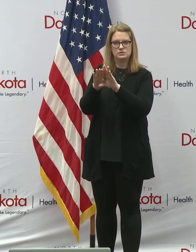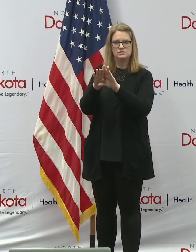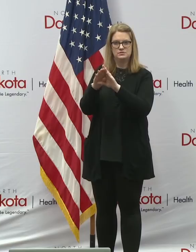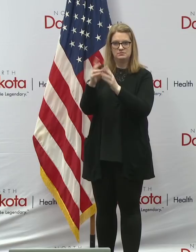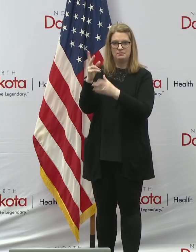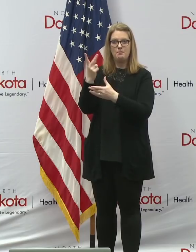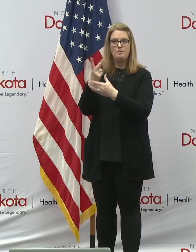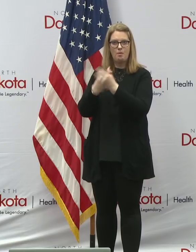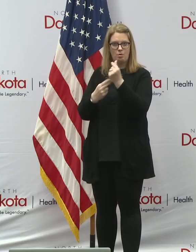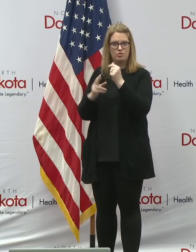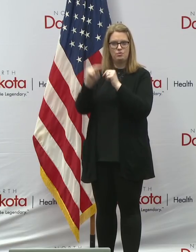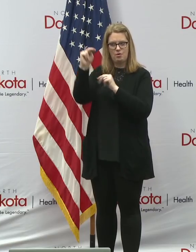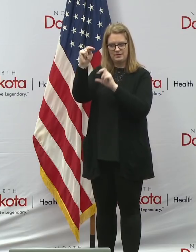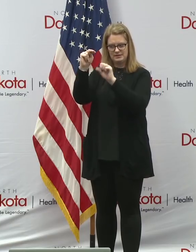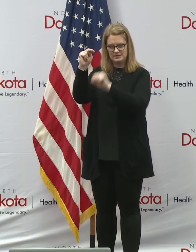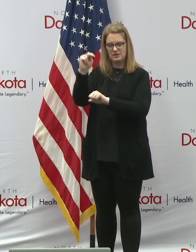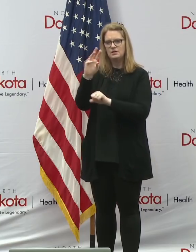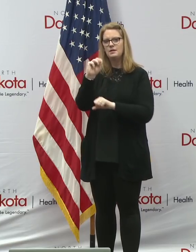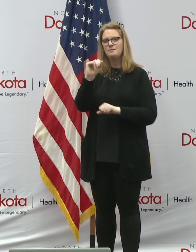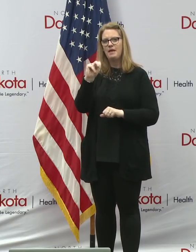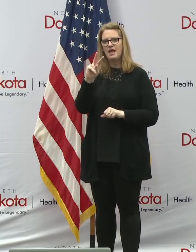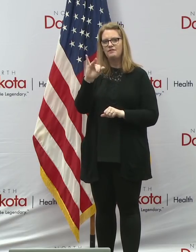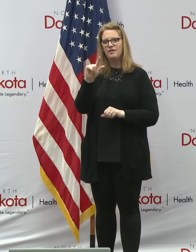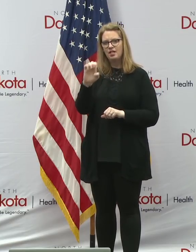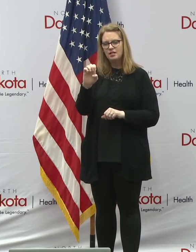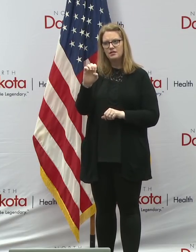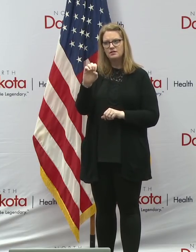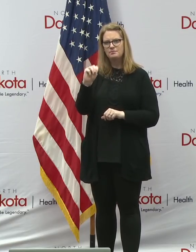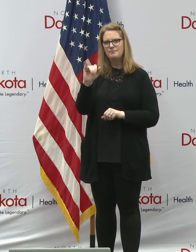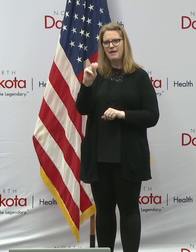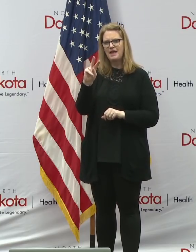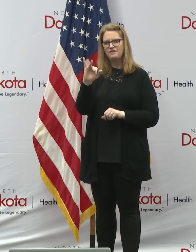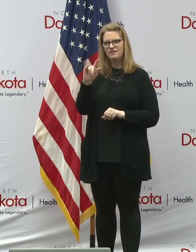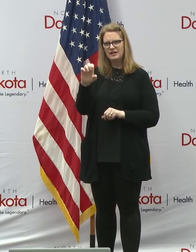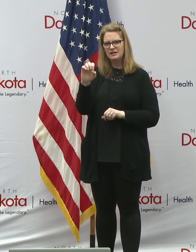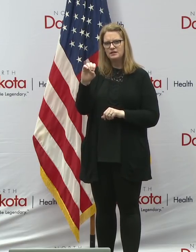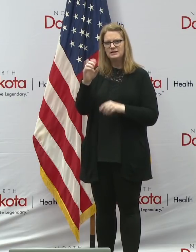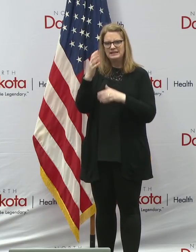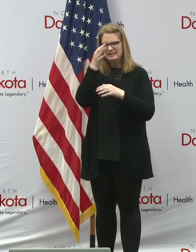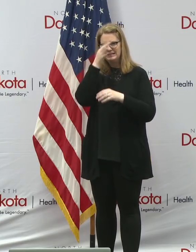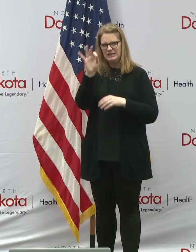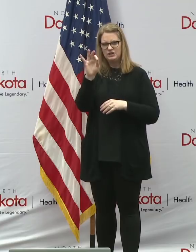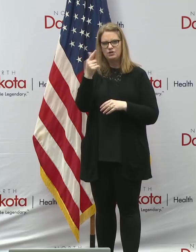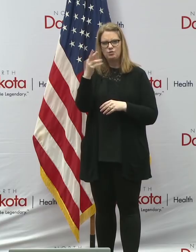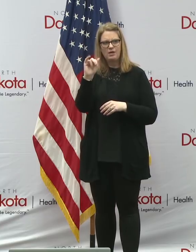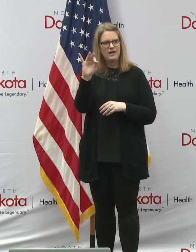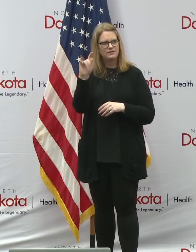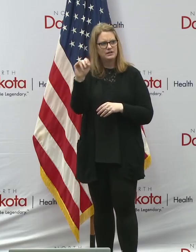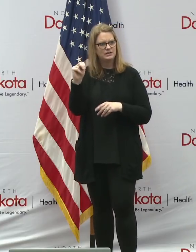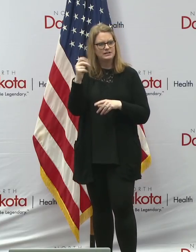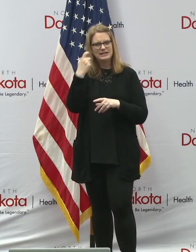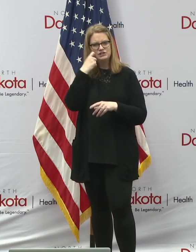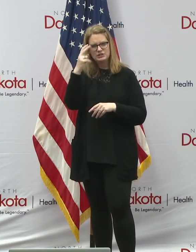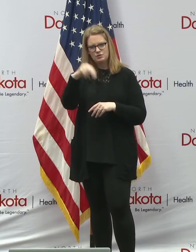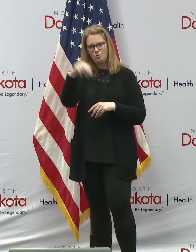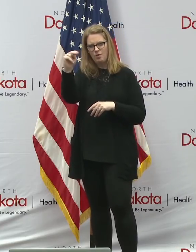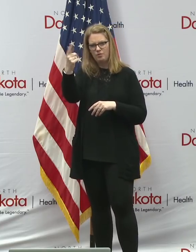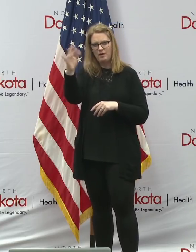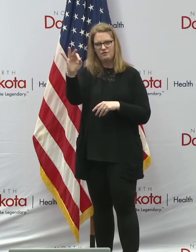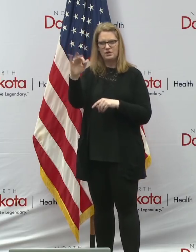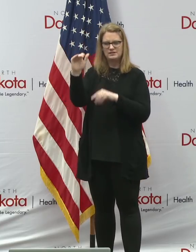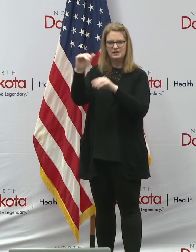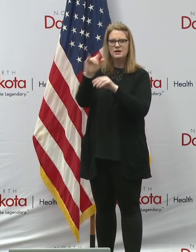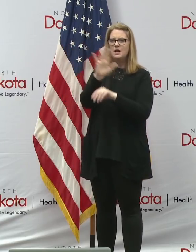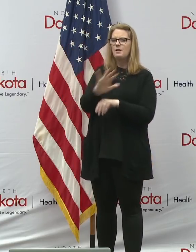between the Manville exit, which is by Grafton and just north of Grand Forks. So there's over